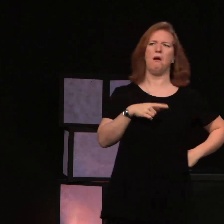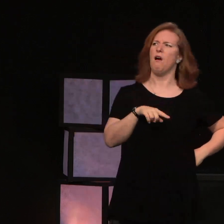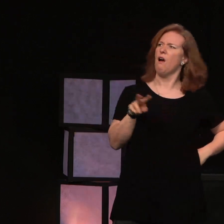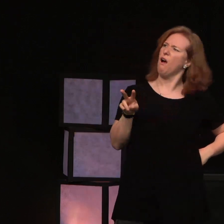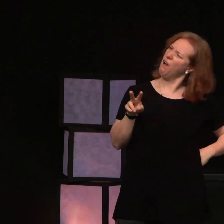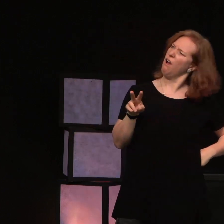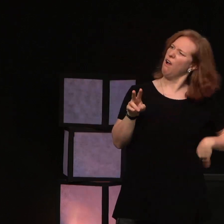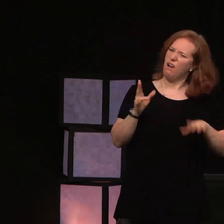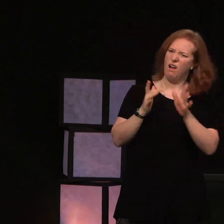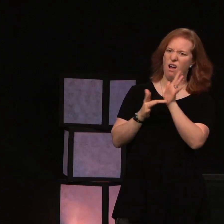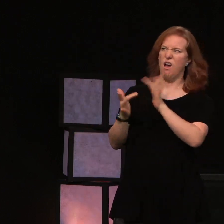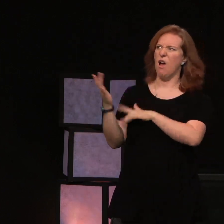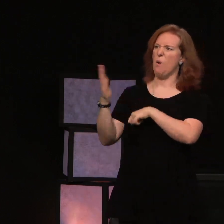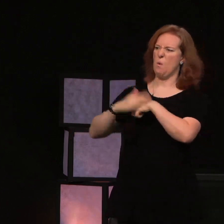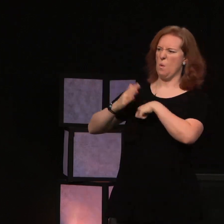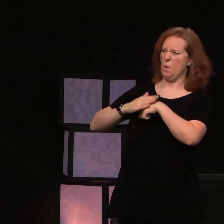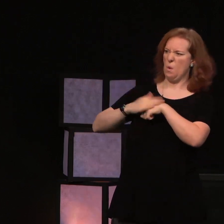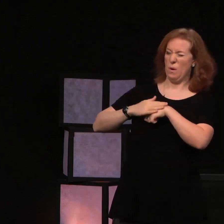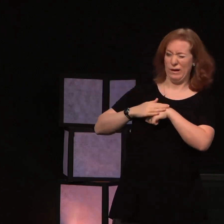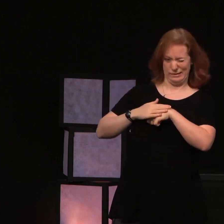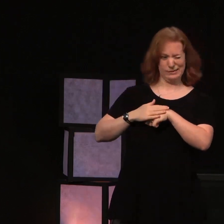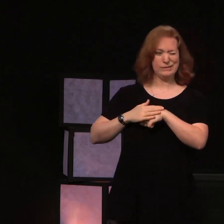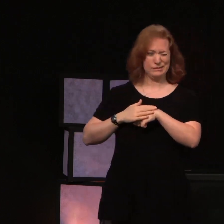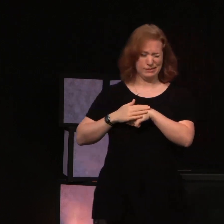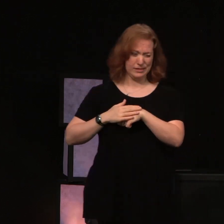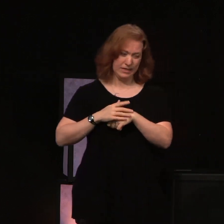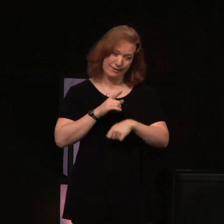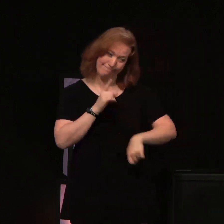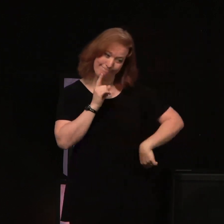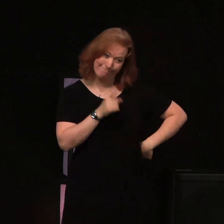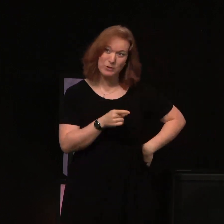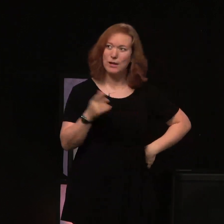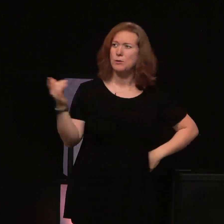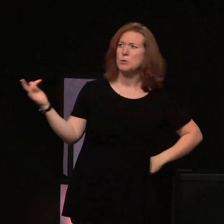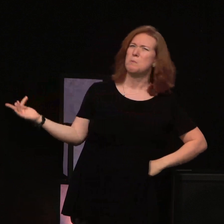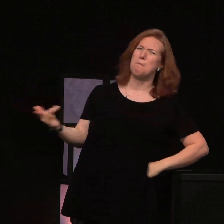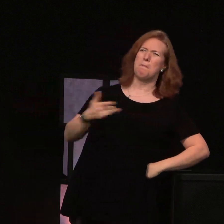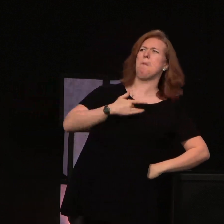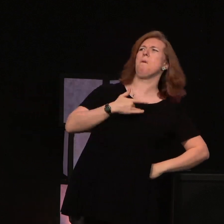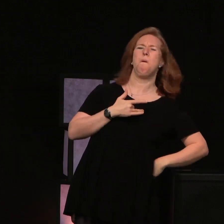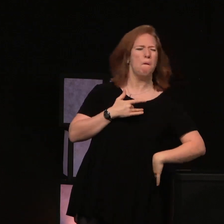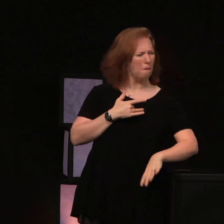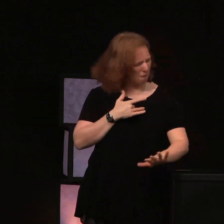I mean he got right down to the nitty gritty went straight to the heart.